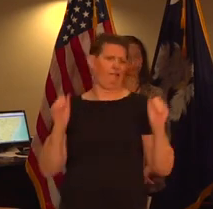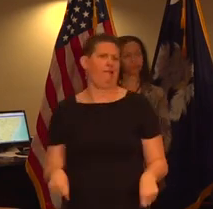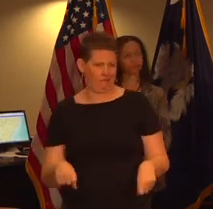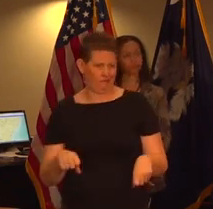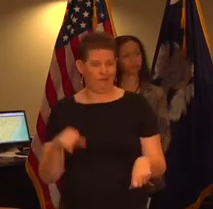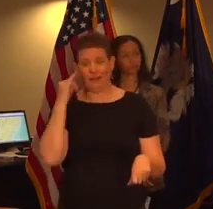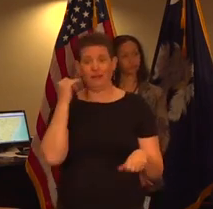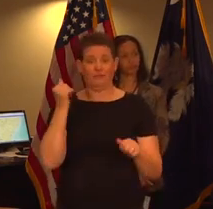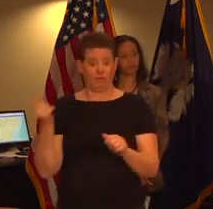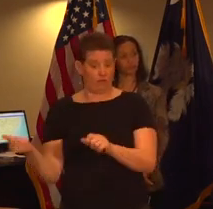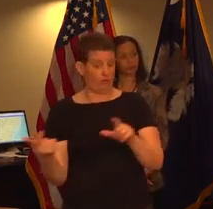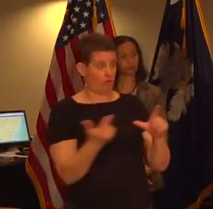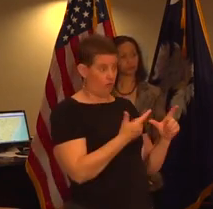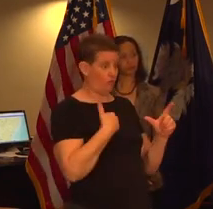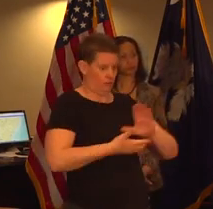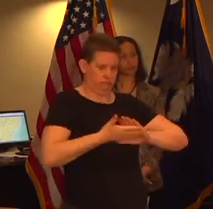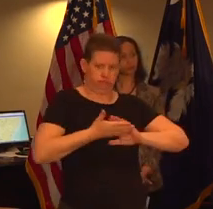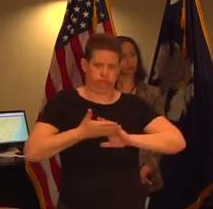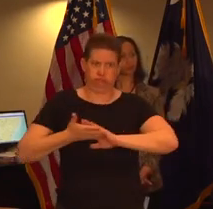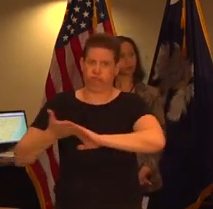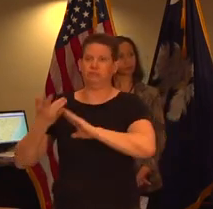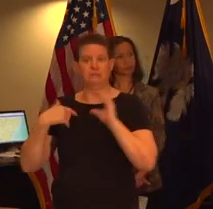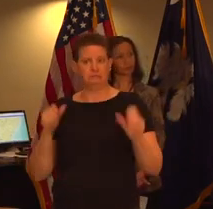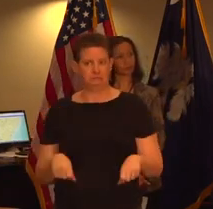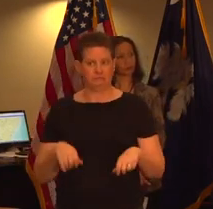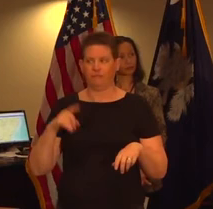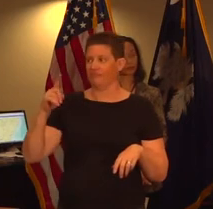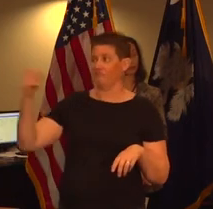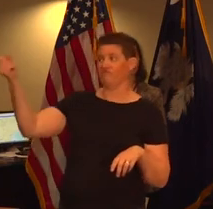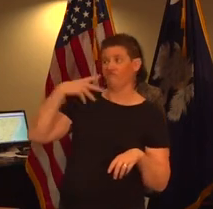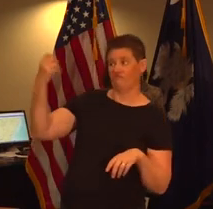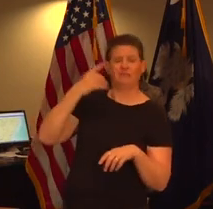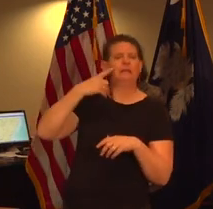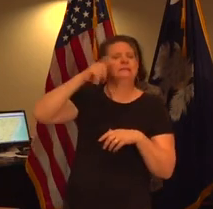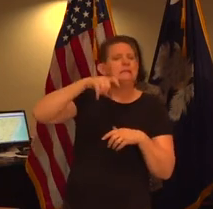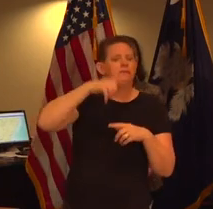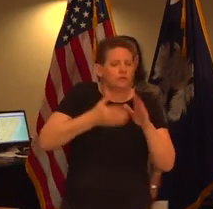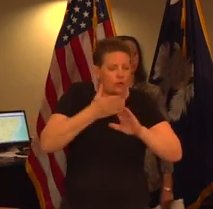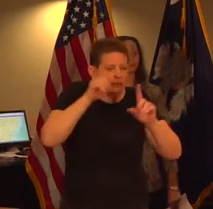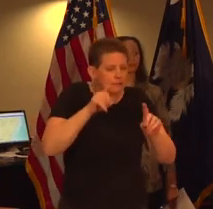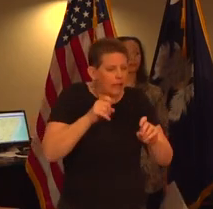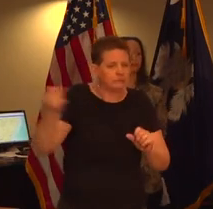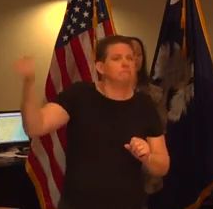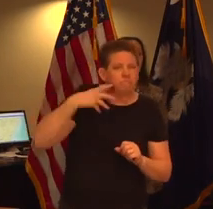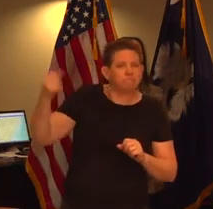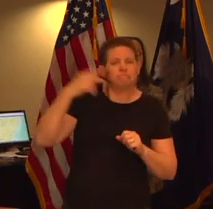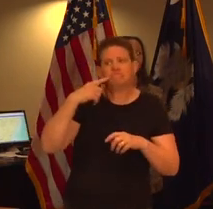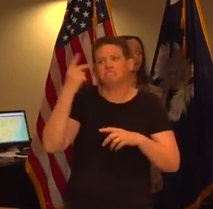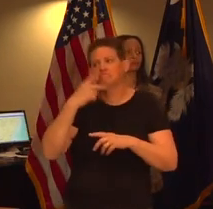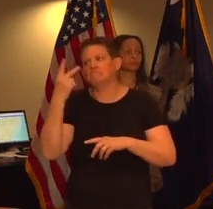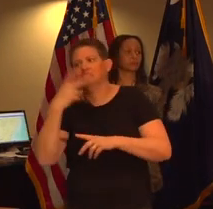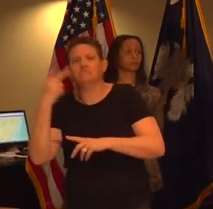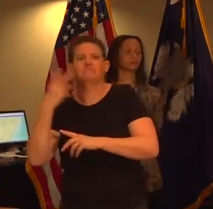we had all of the reagents that we need we're getting shipments of the reagent in every couple of days so we do